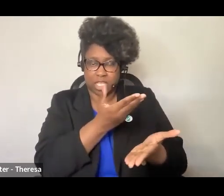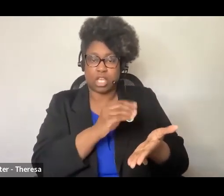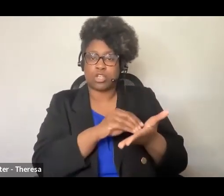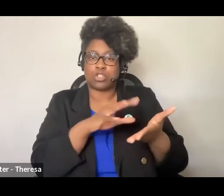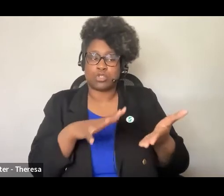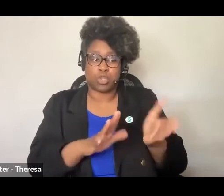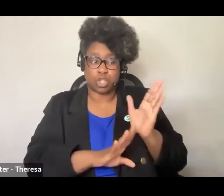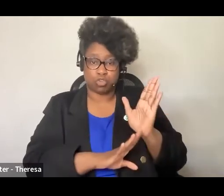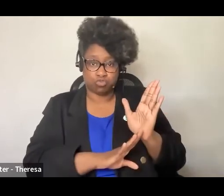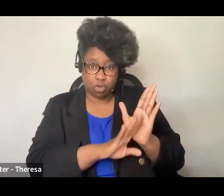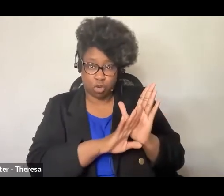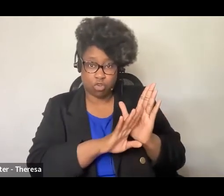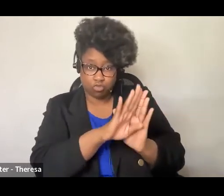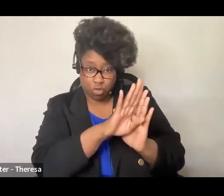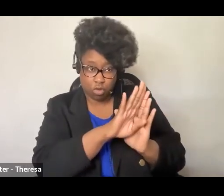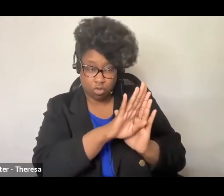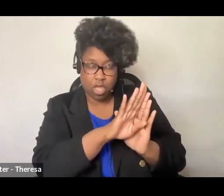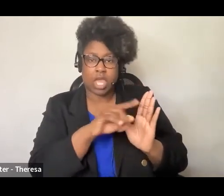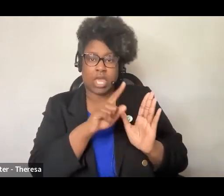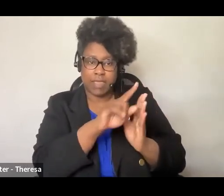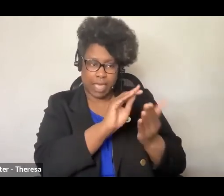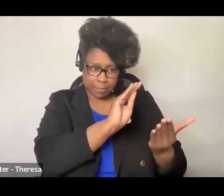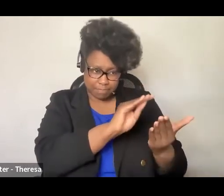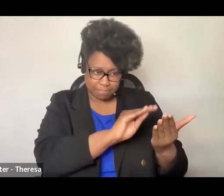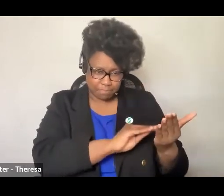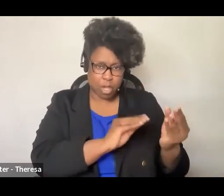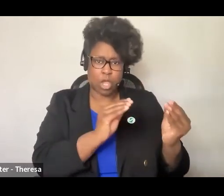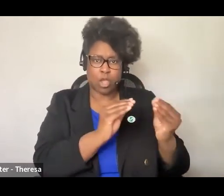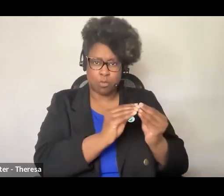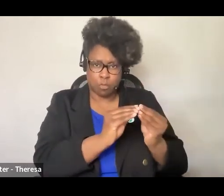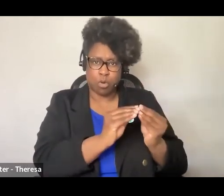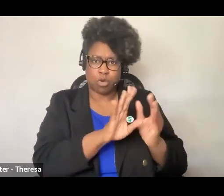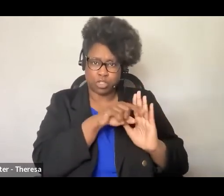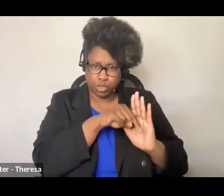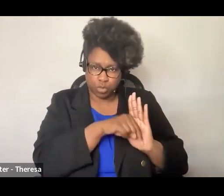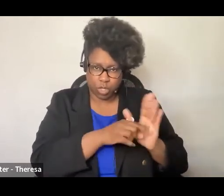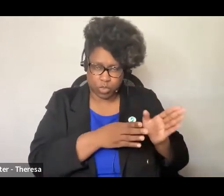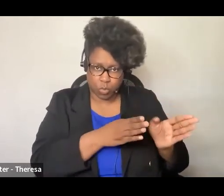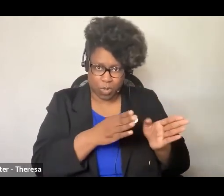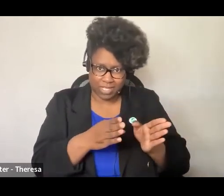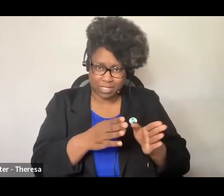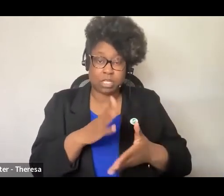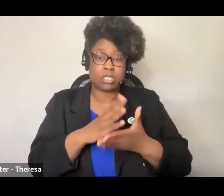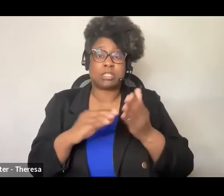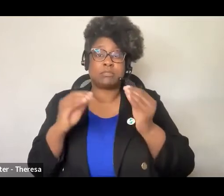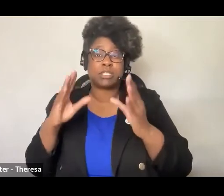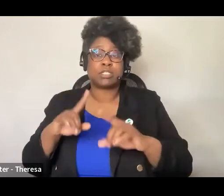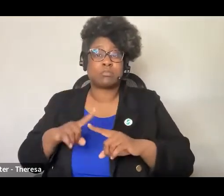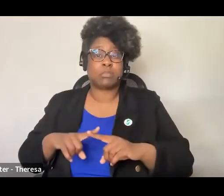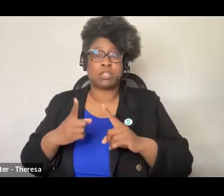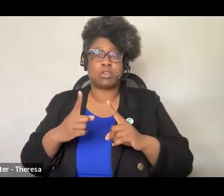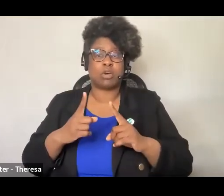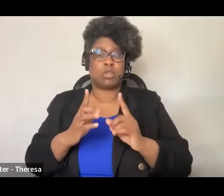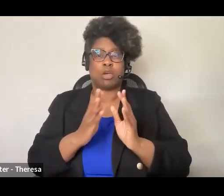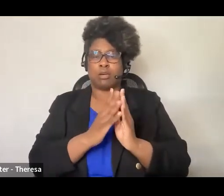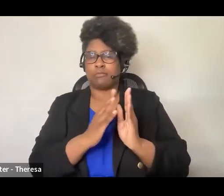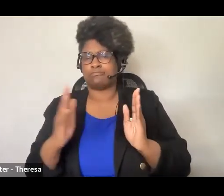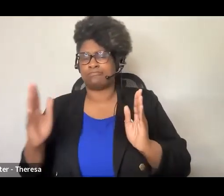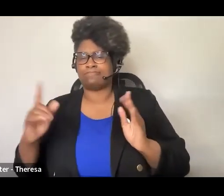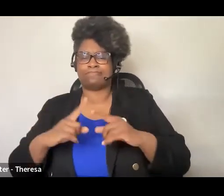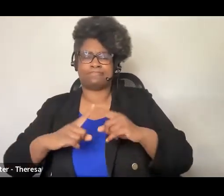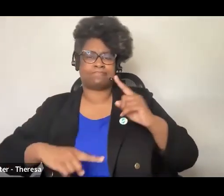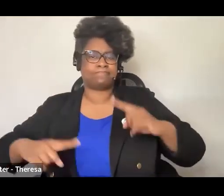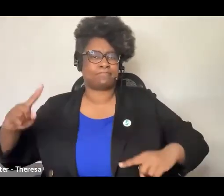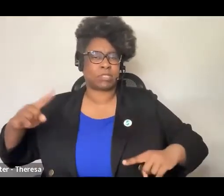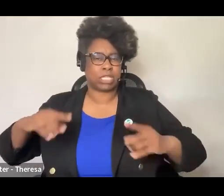and the use of data helped them personalize instruction. In this process, some teachers relied on a wide range of data and sought to address their students'